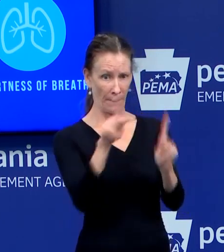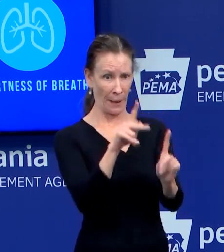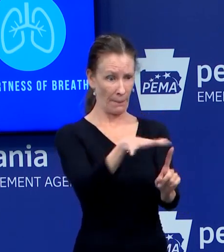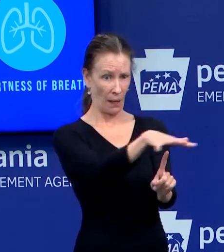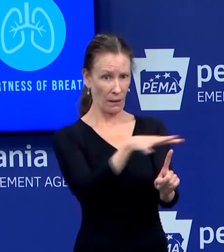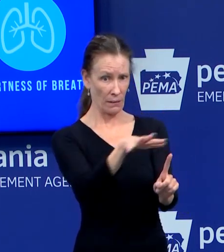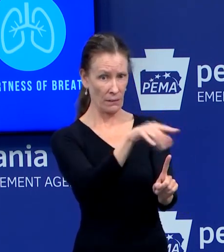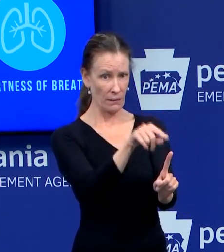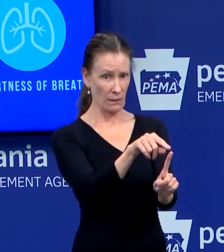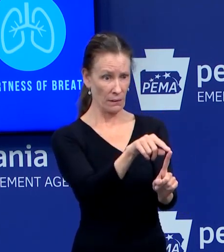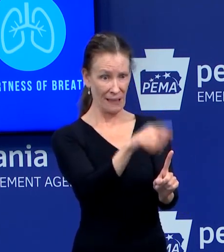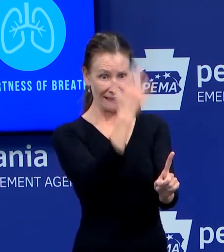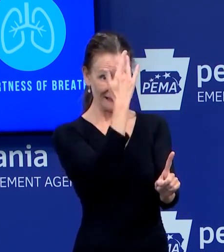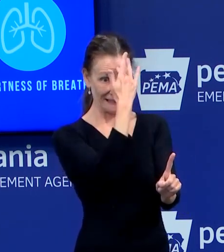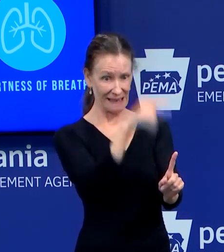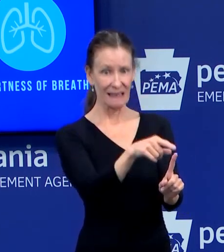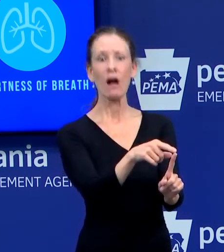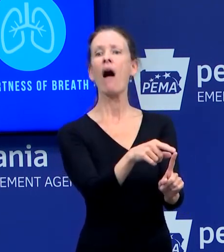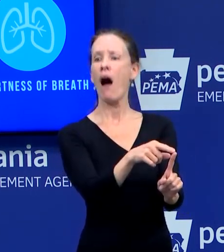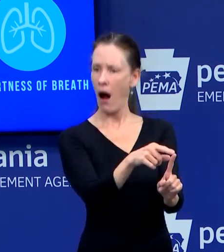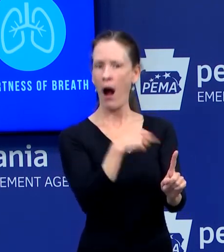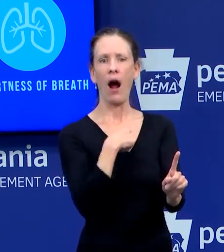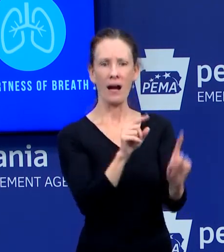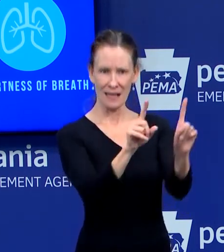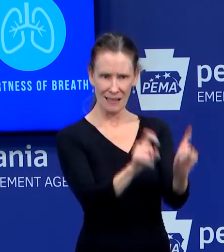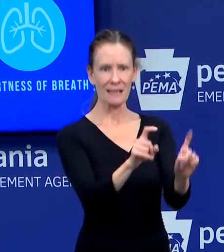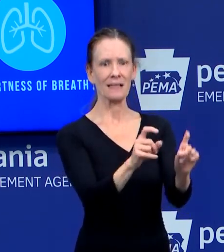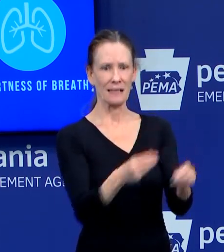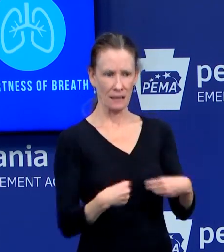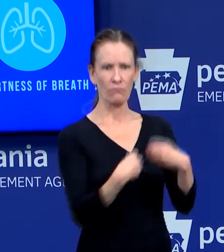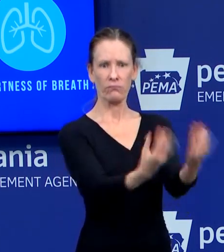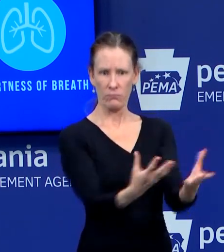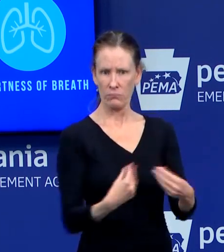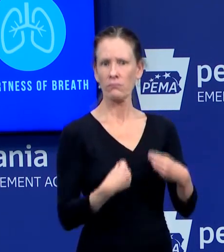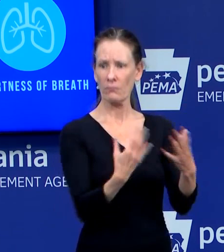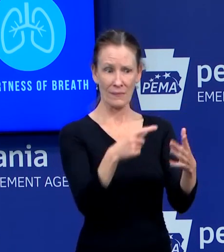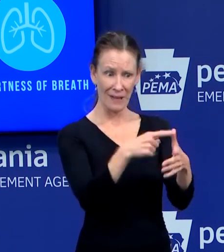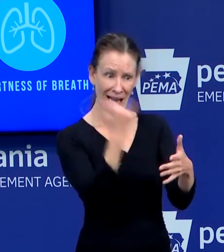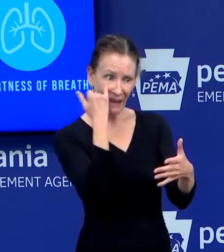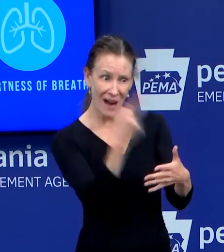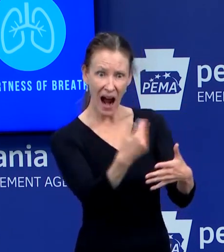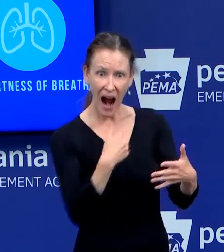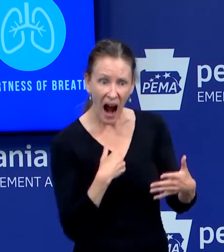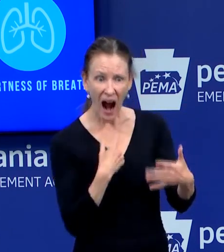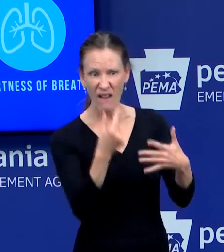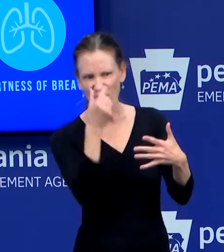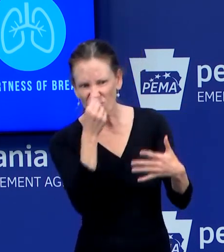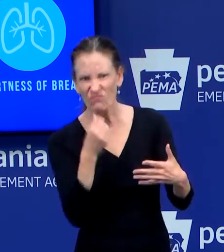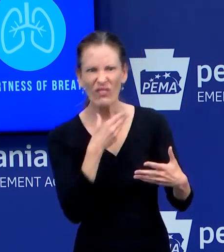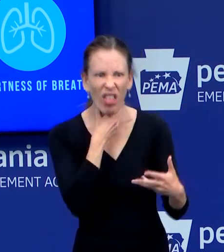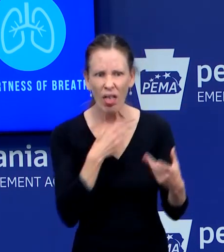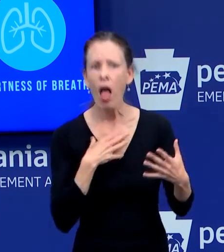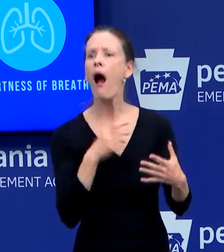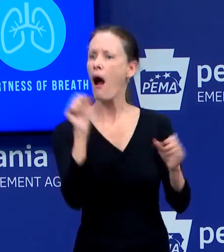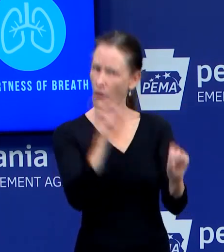and the CDC is still to do symptom-based testing, to do testing based upon symptoms consistent with COVID-19, um,